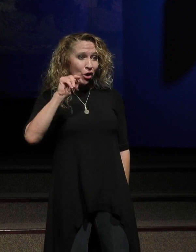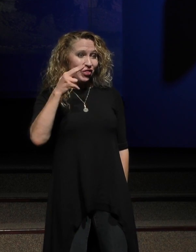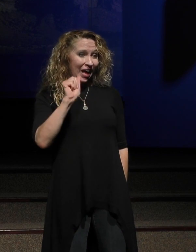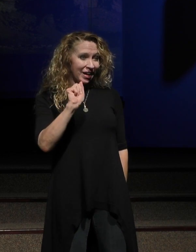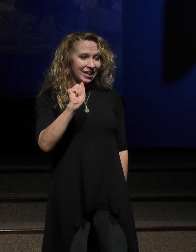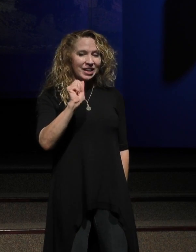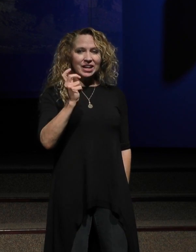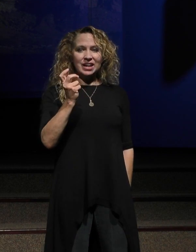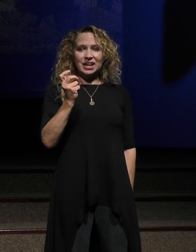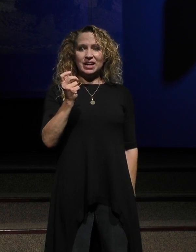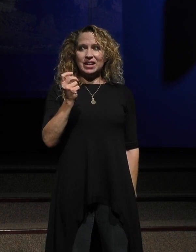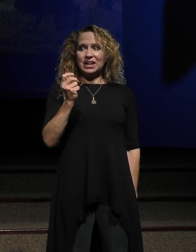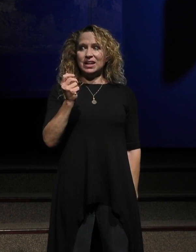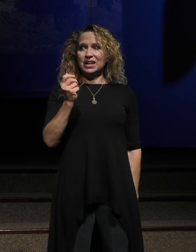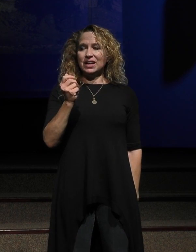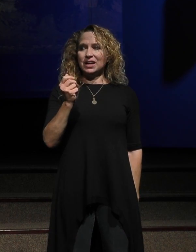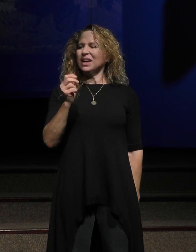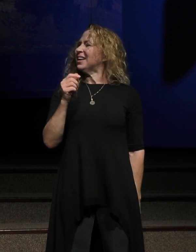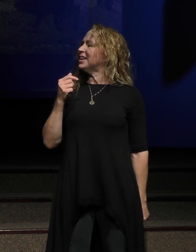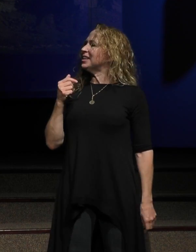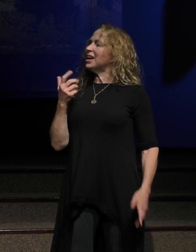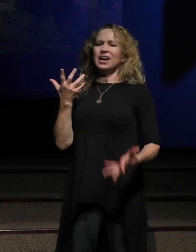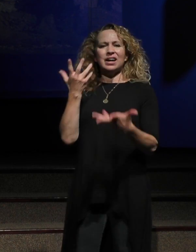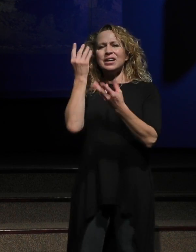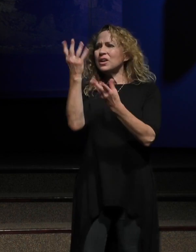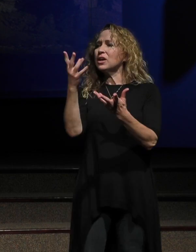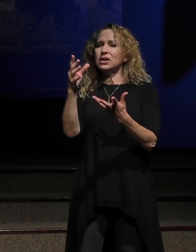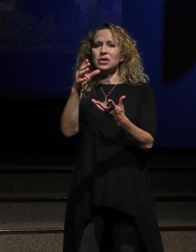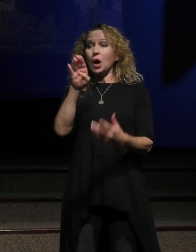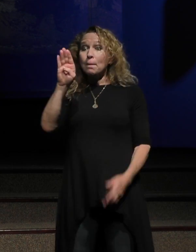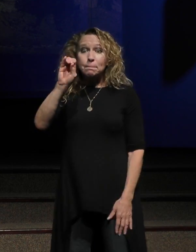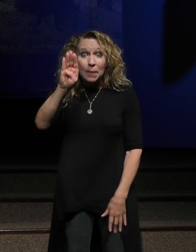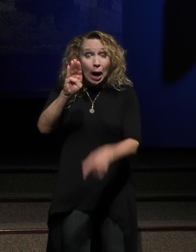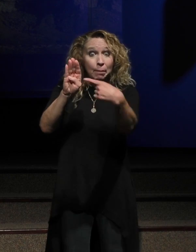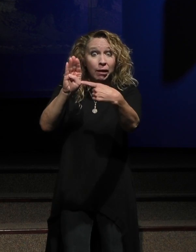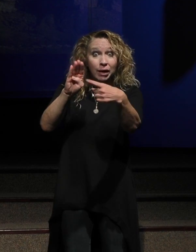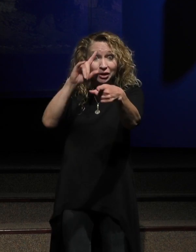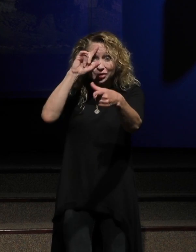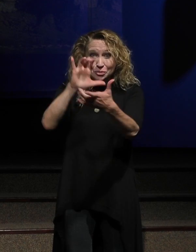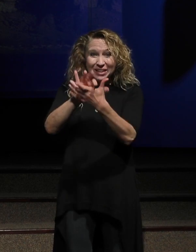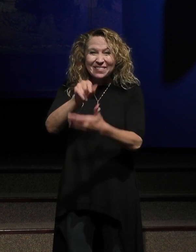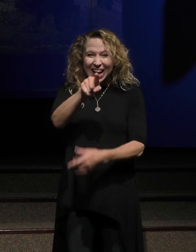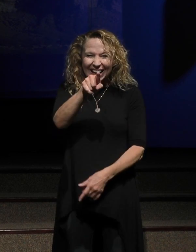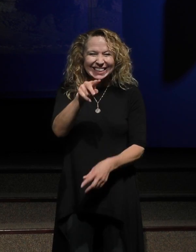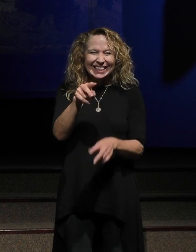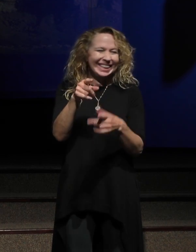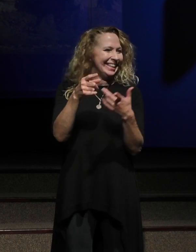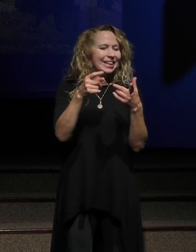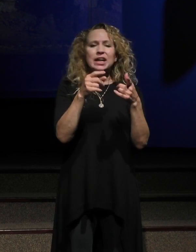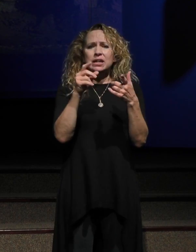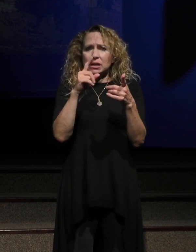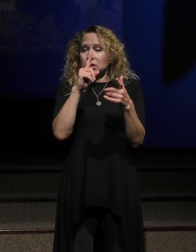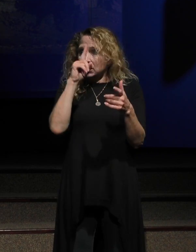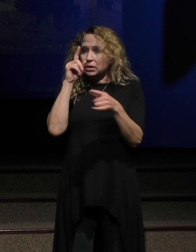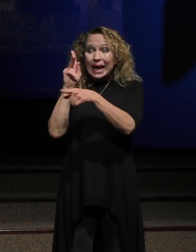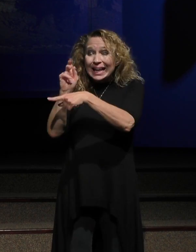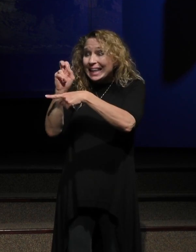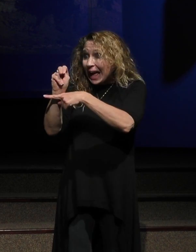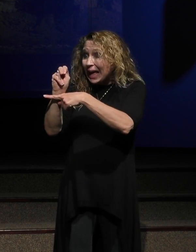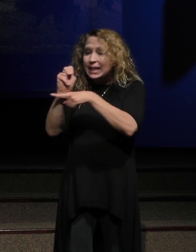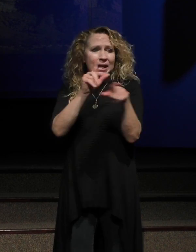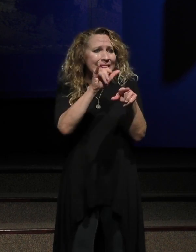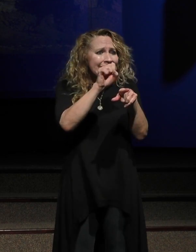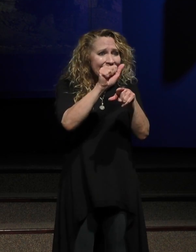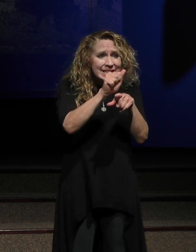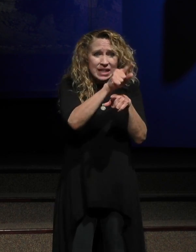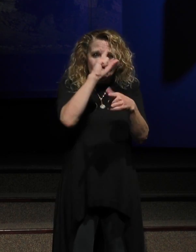And with nobody else in the room, I just want to look at you today and I want to say, Bob, do you believe that? You know, Ken, do you believe that? Lisa,